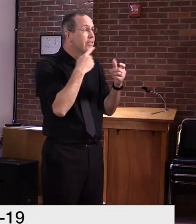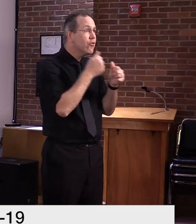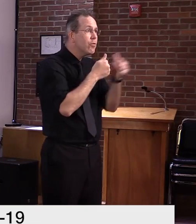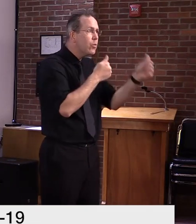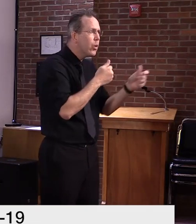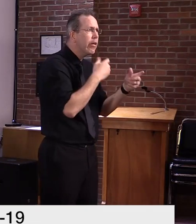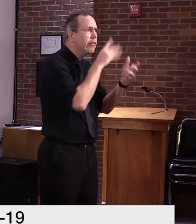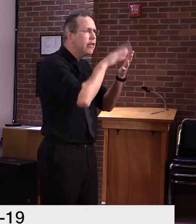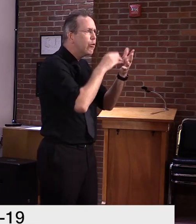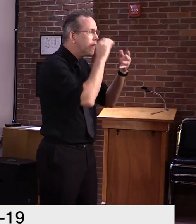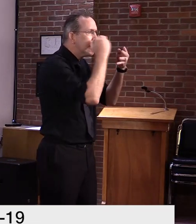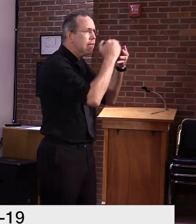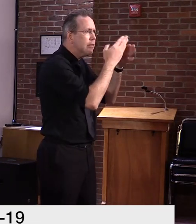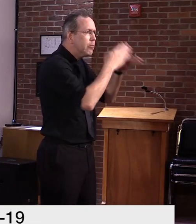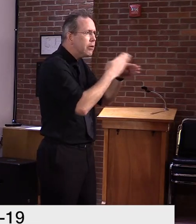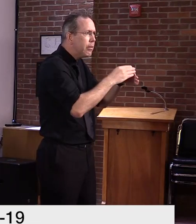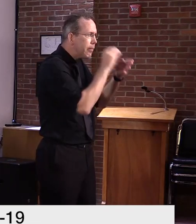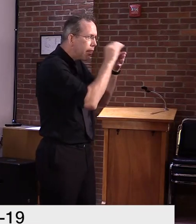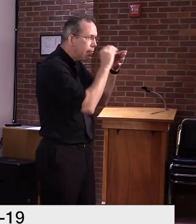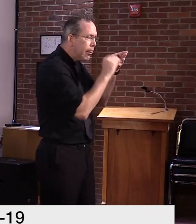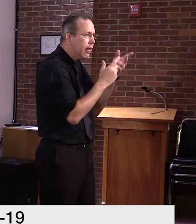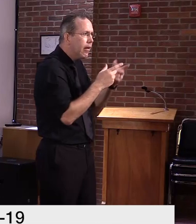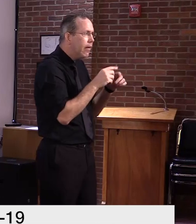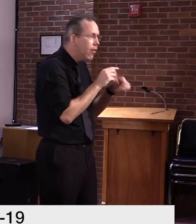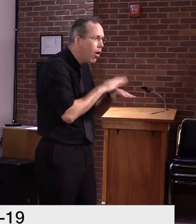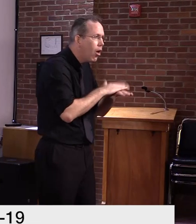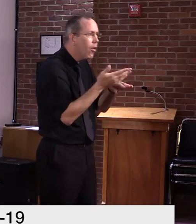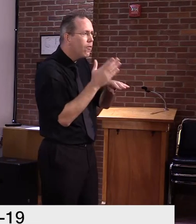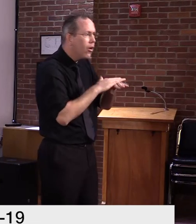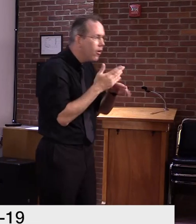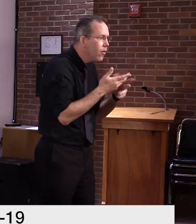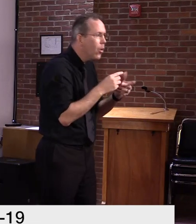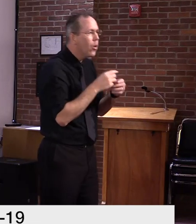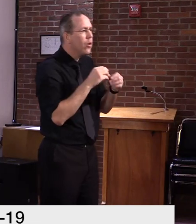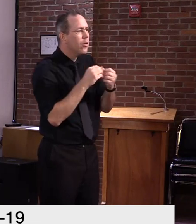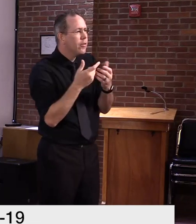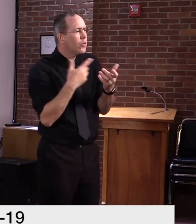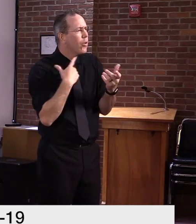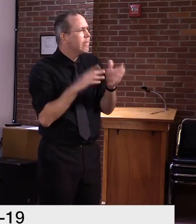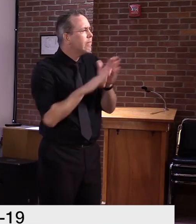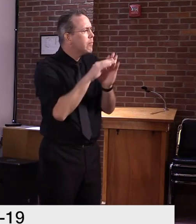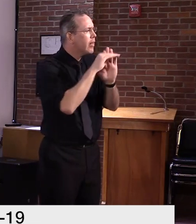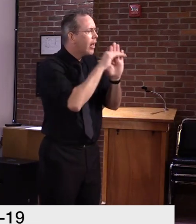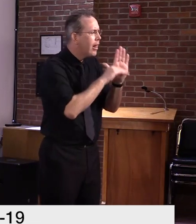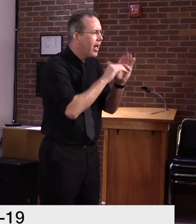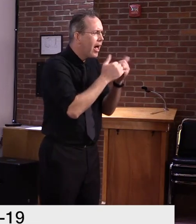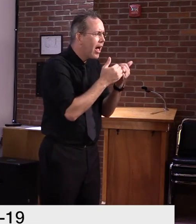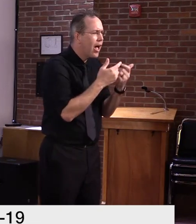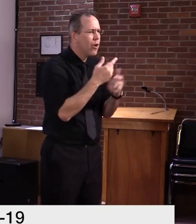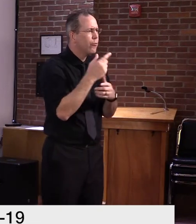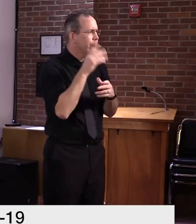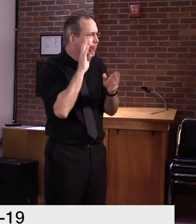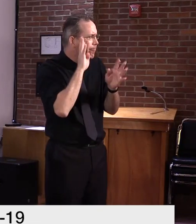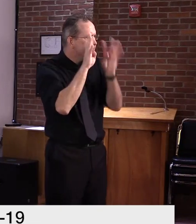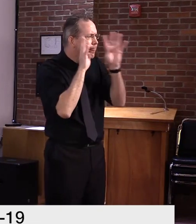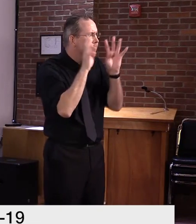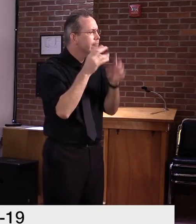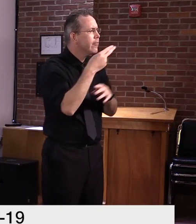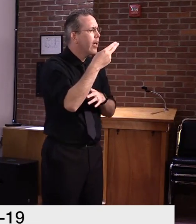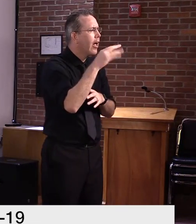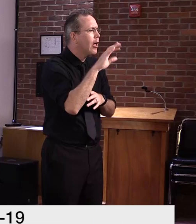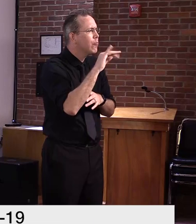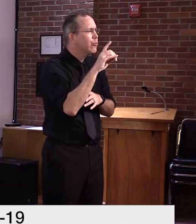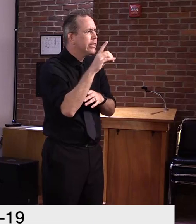we put out on Wednesday, um, which was essentially, uh, some regulatory advice on how to navigate the attendance requirements and so forth. So